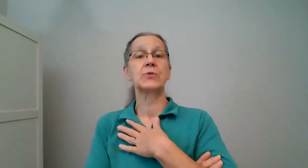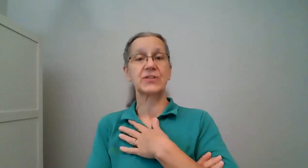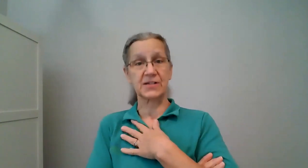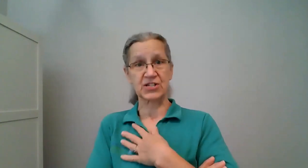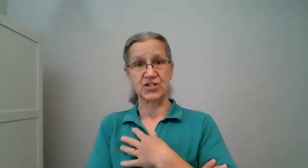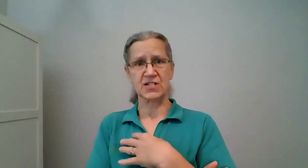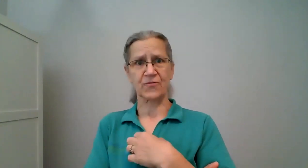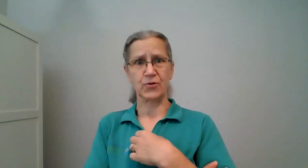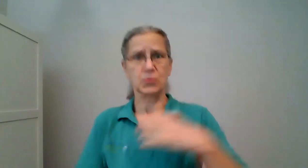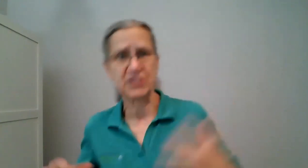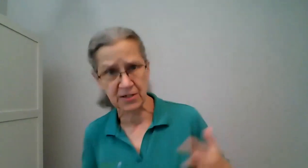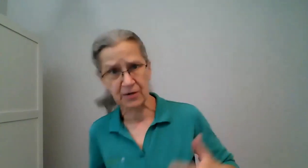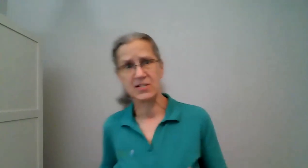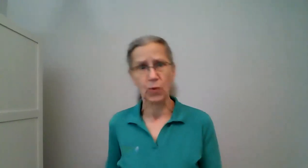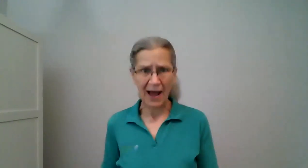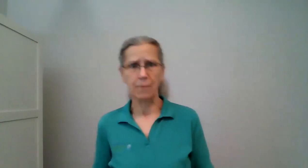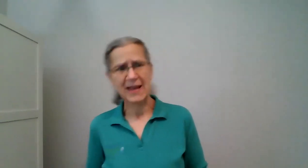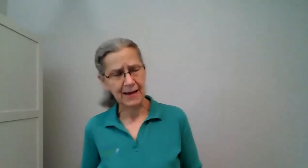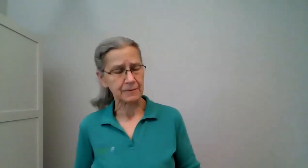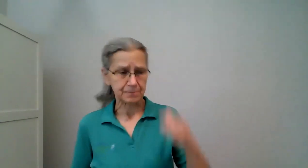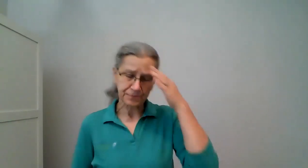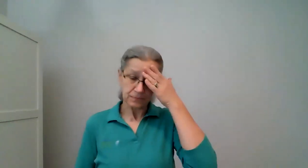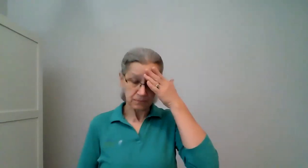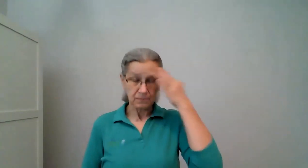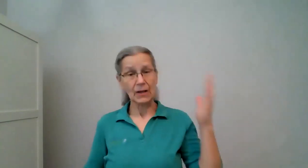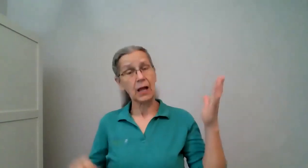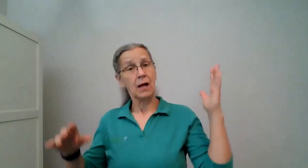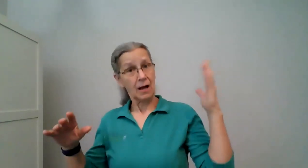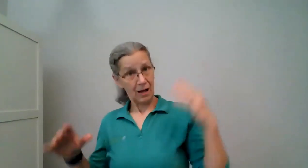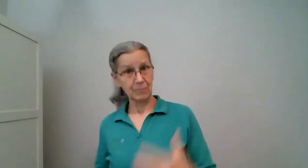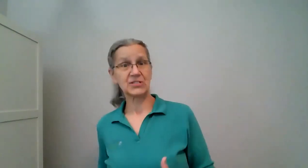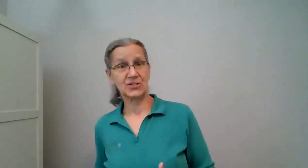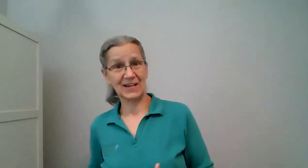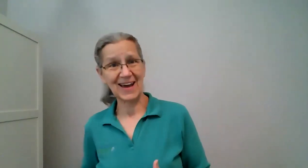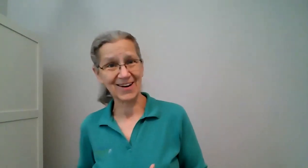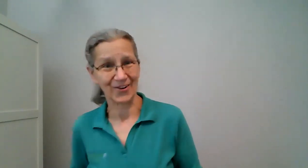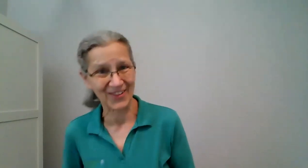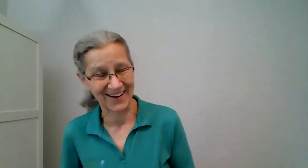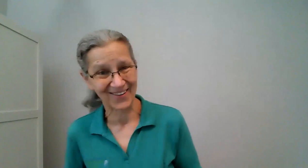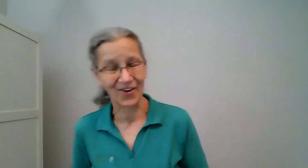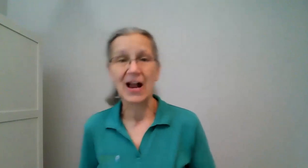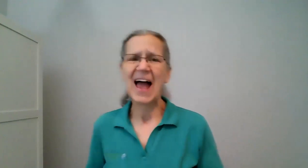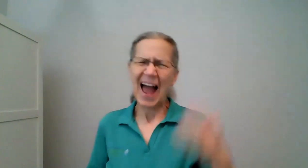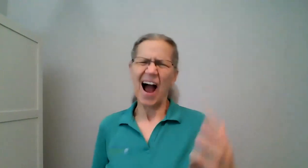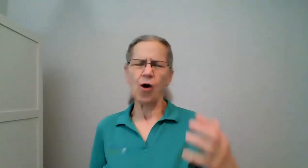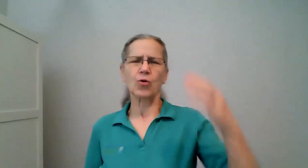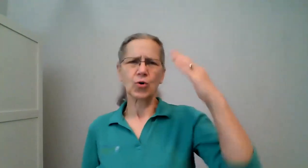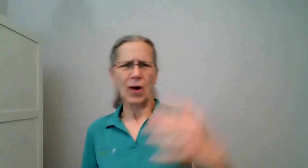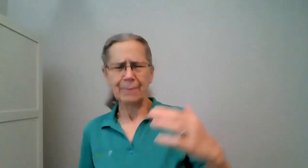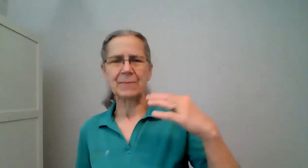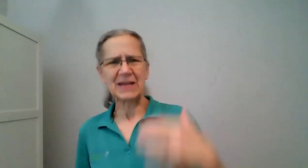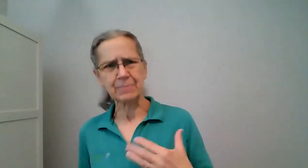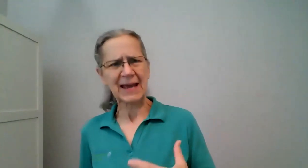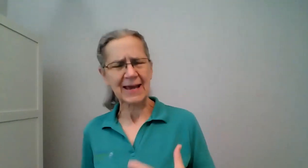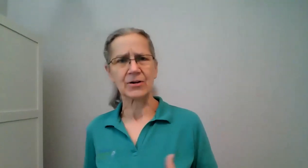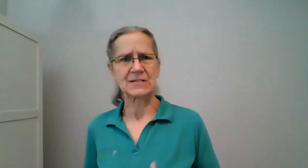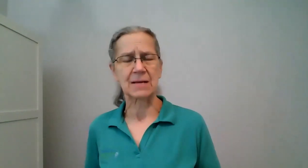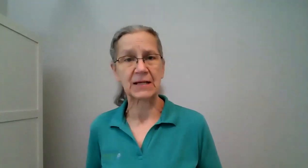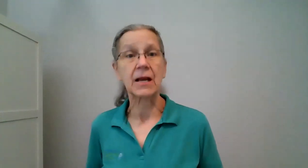with the condition is the first one to notice wow man i almost took a header there or oh crap i'm hitting my head on something